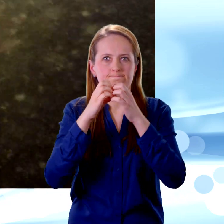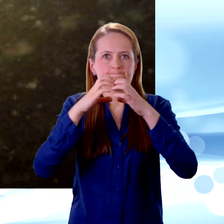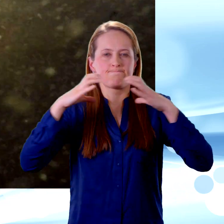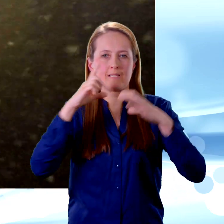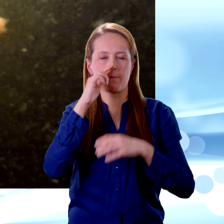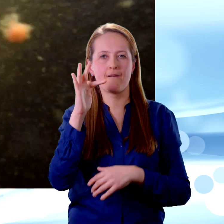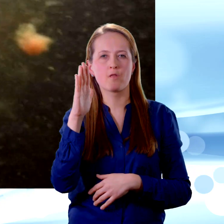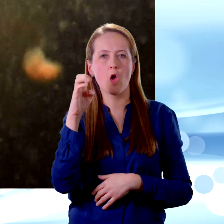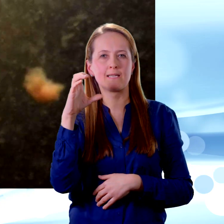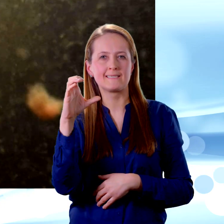particles called flock.